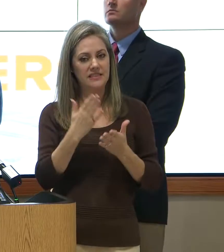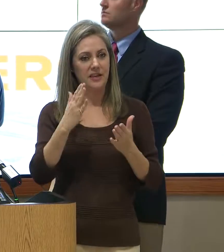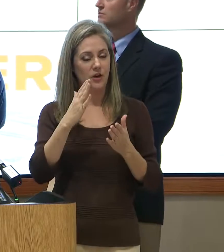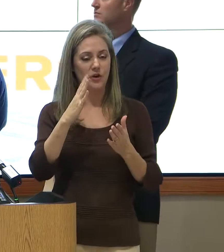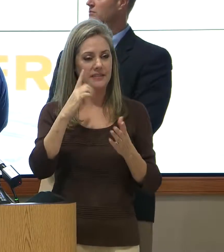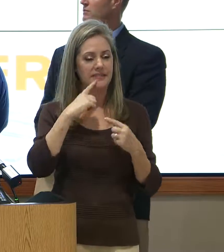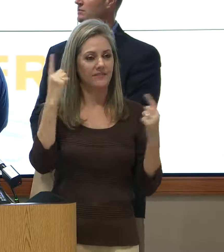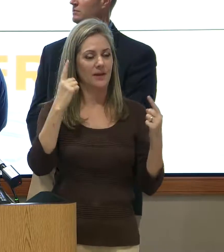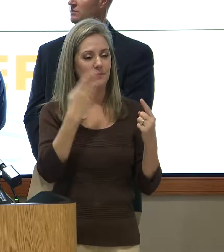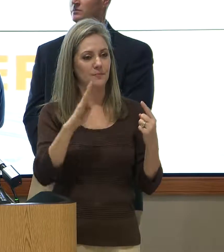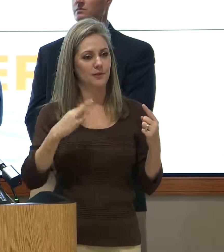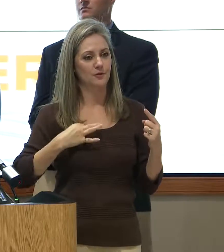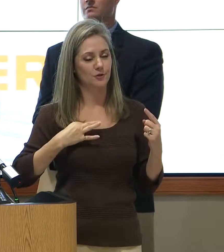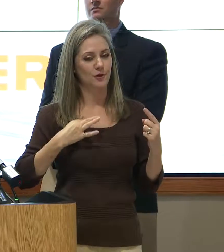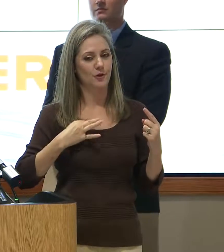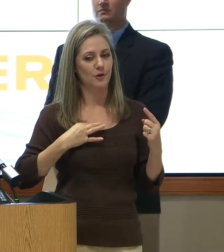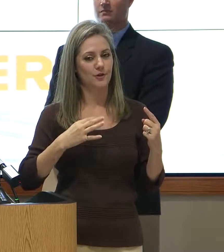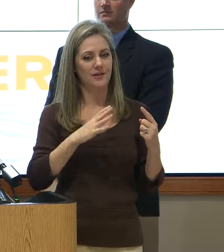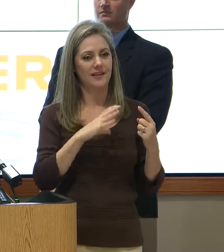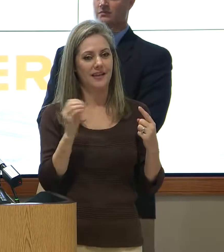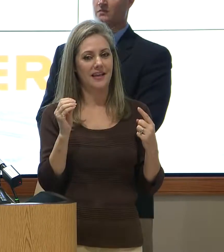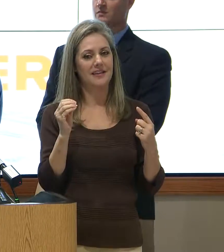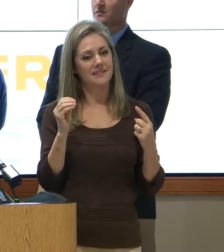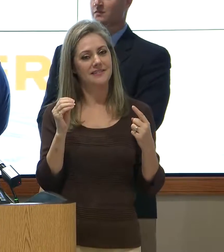this, the Lindner Fund and the way that it is.